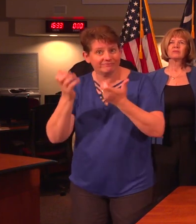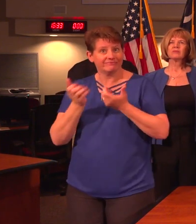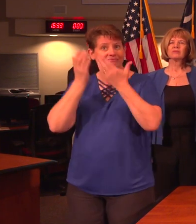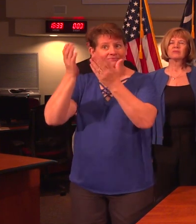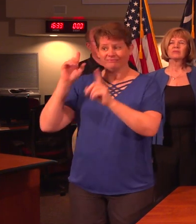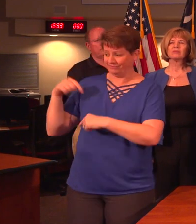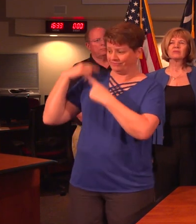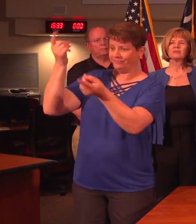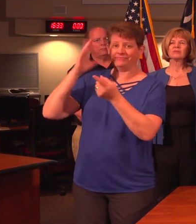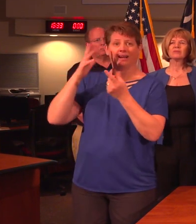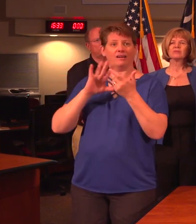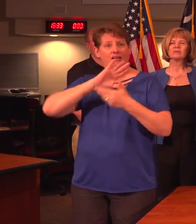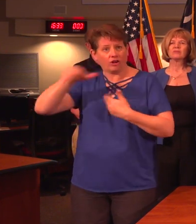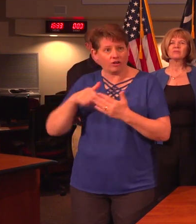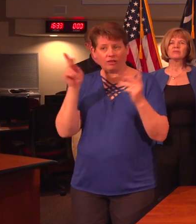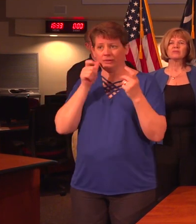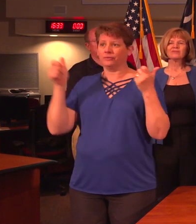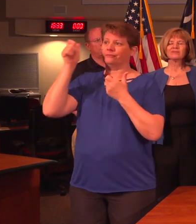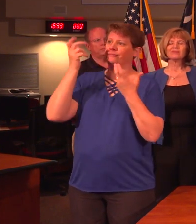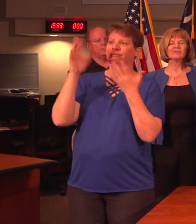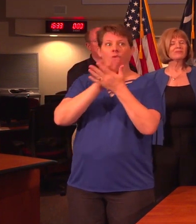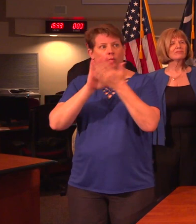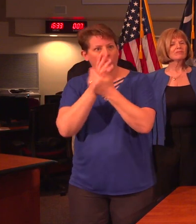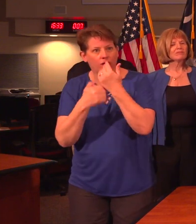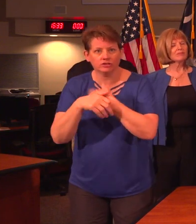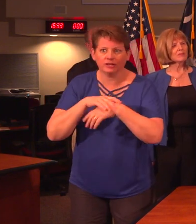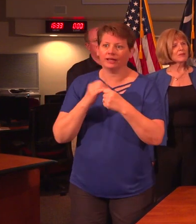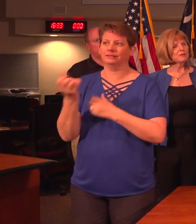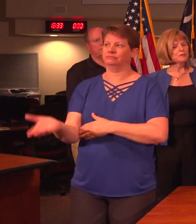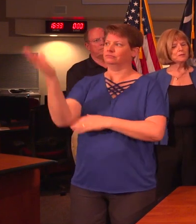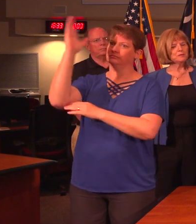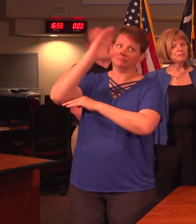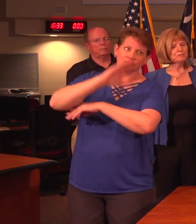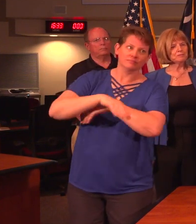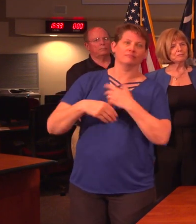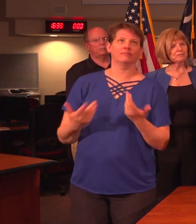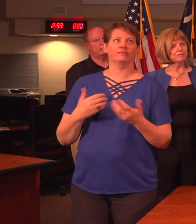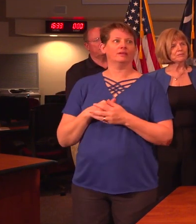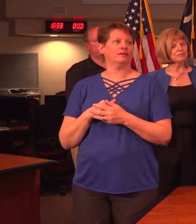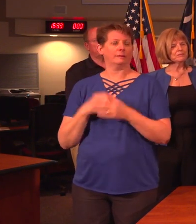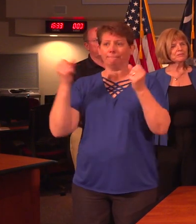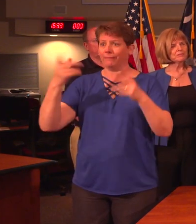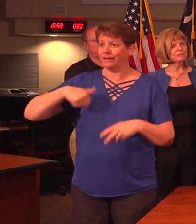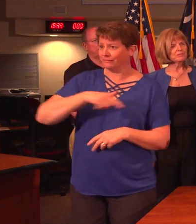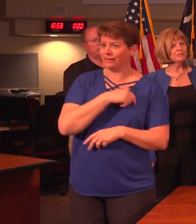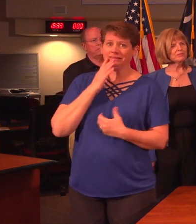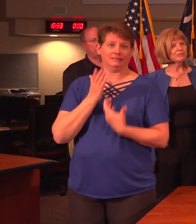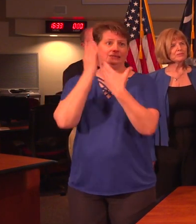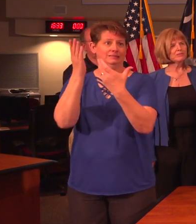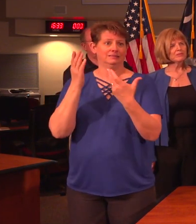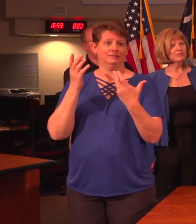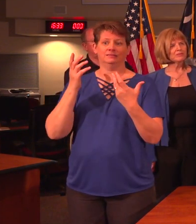made by all the authorities is about washing your hands throughout the day. A lot of us, I'd recommend, would